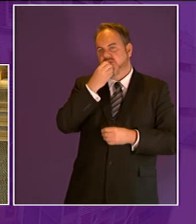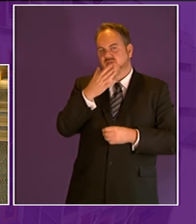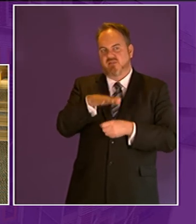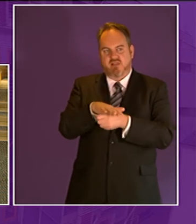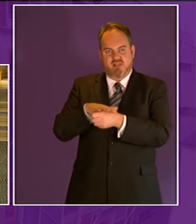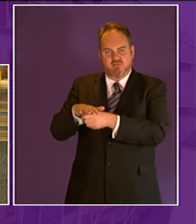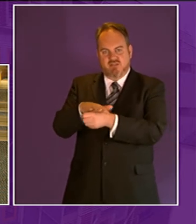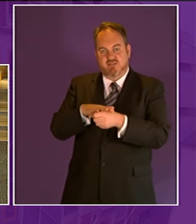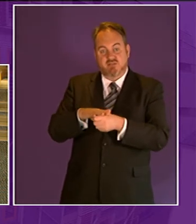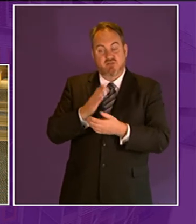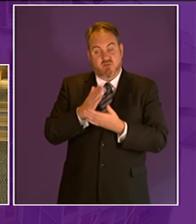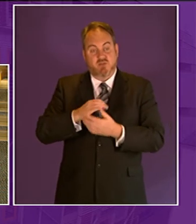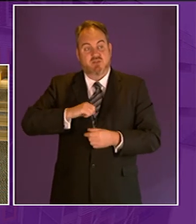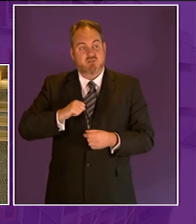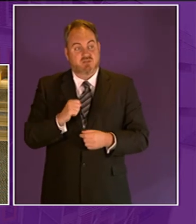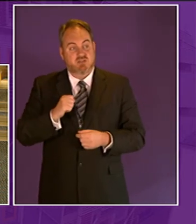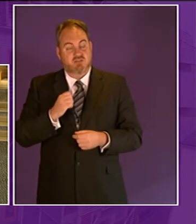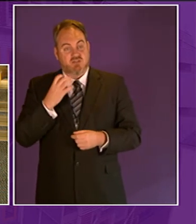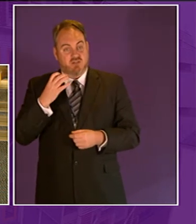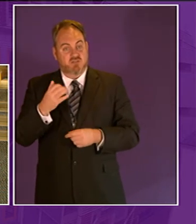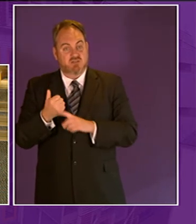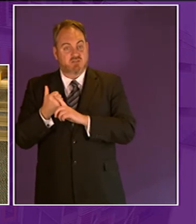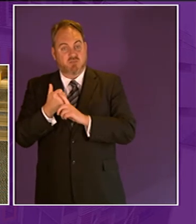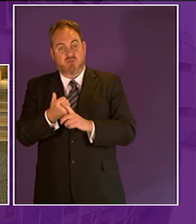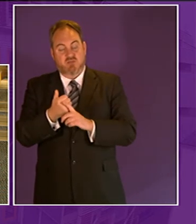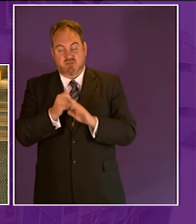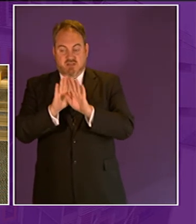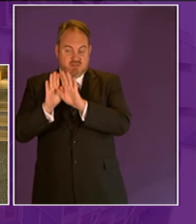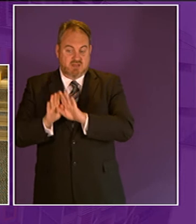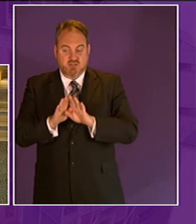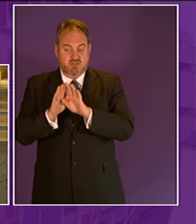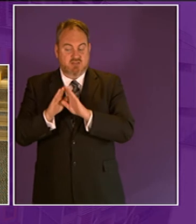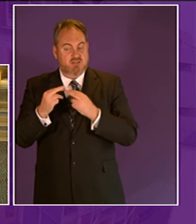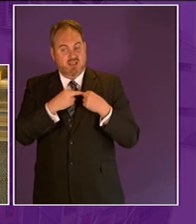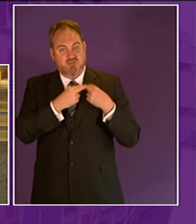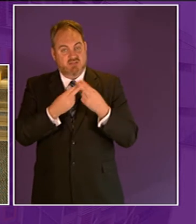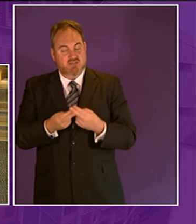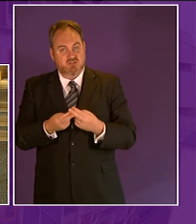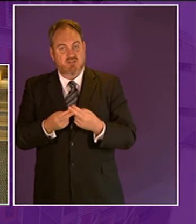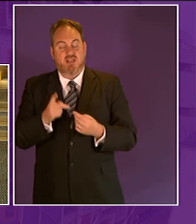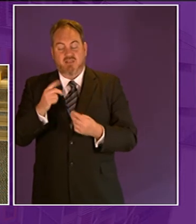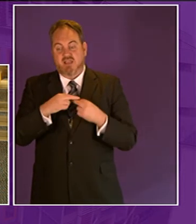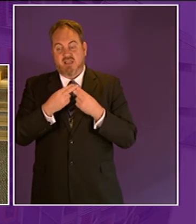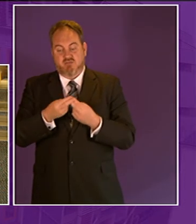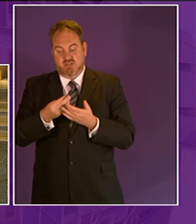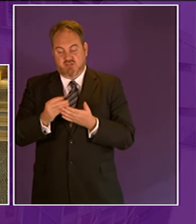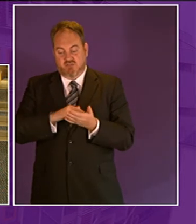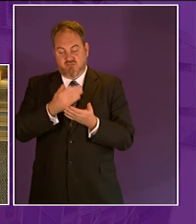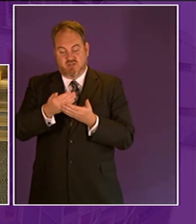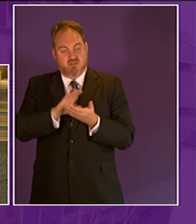scottish government continues to support access to our natural heritage through subsidy schemes such as the heritage travel subsidy grant which is awarded by education